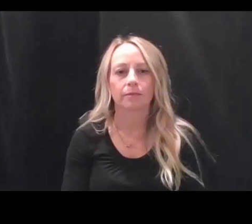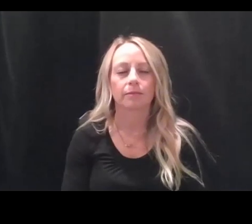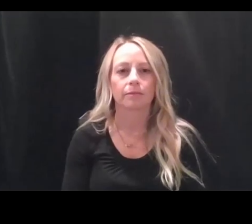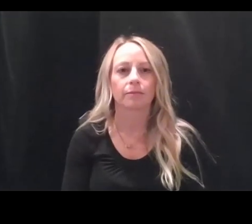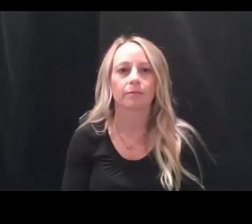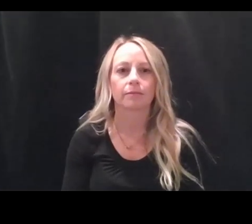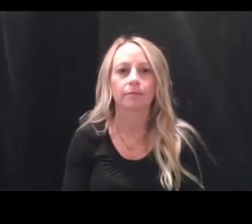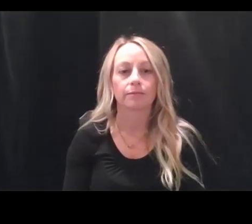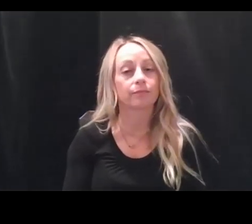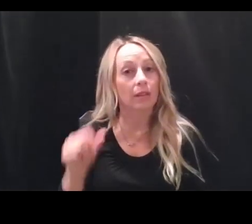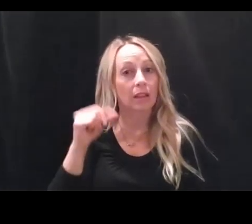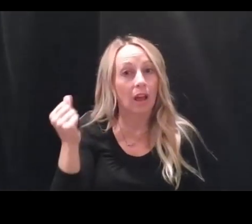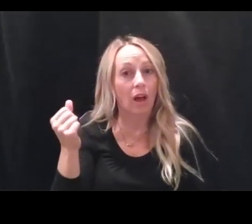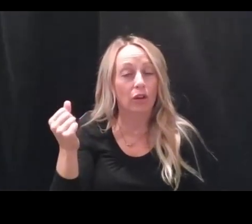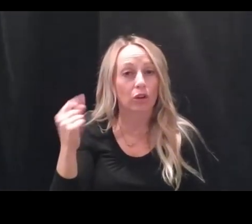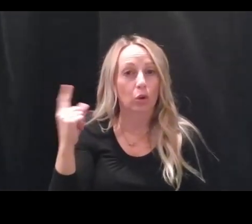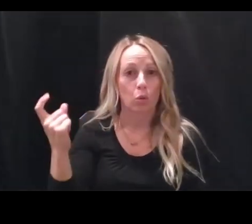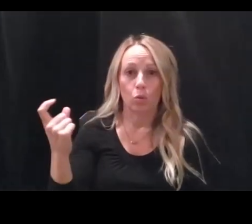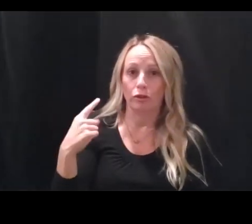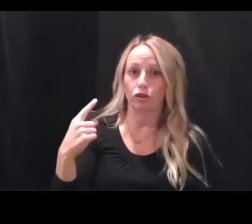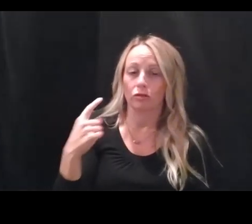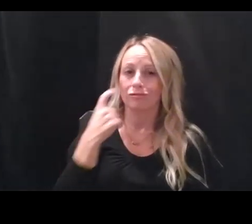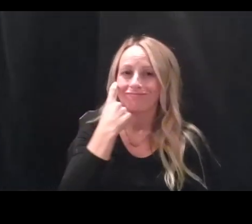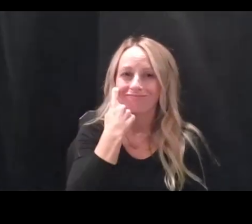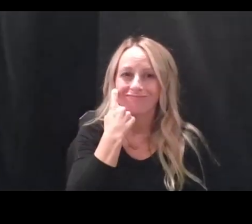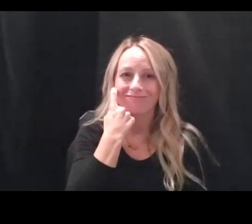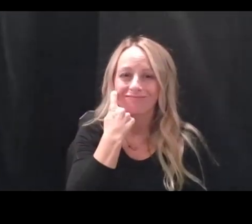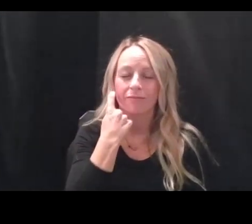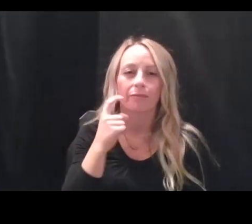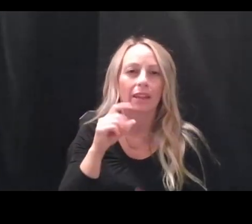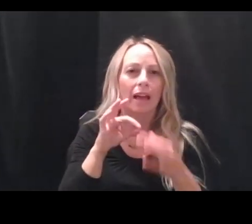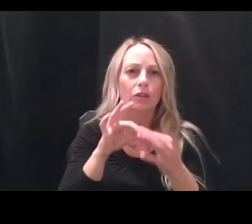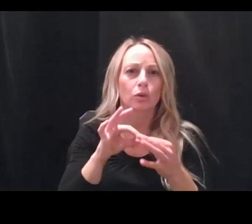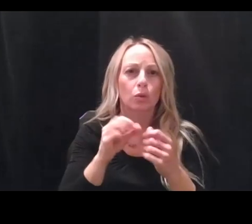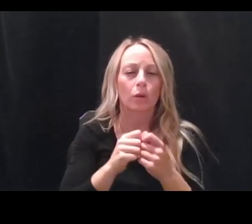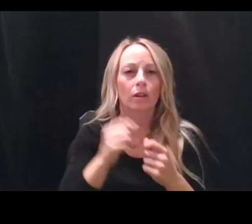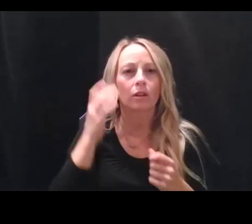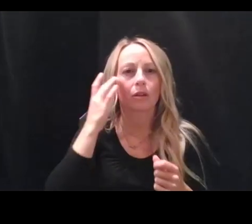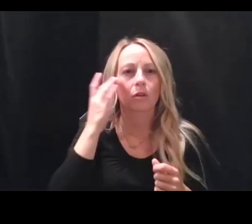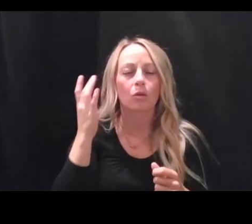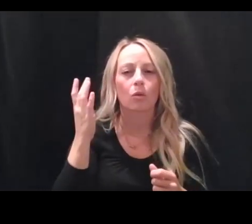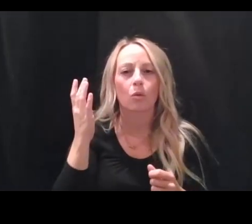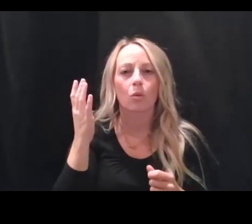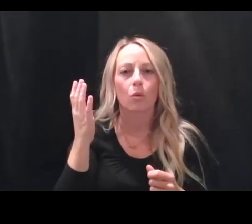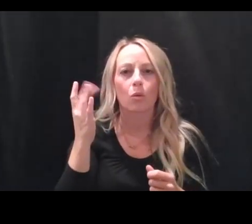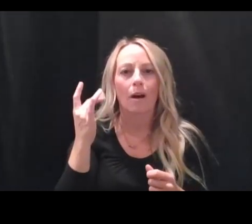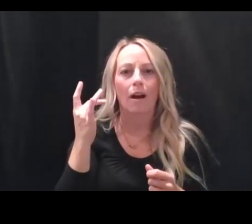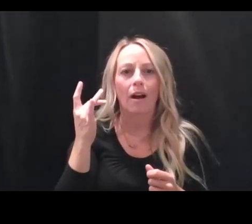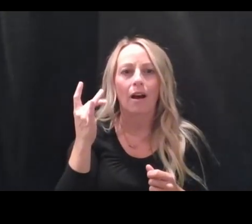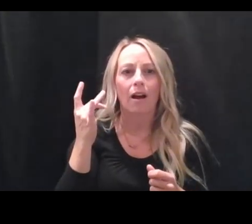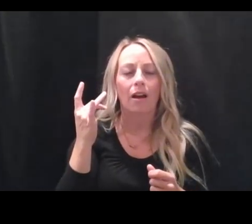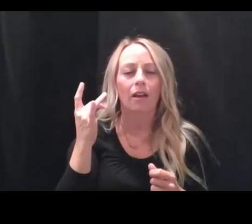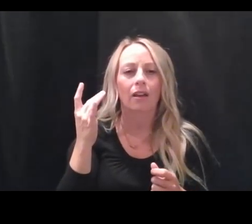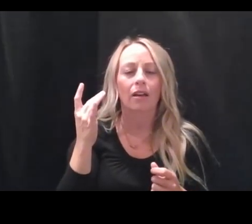The other question I was asked had to do with why whether a patient with